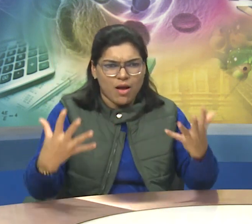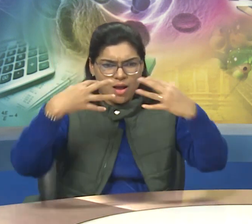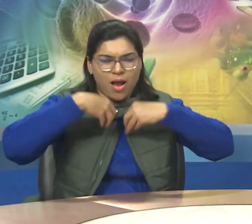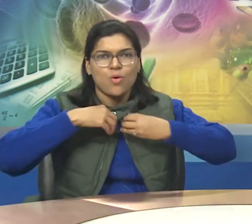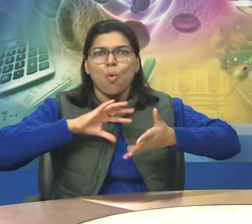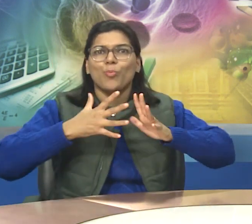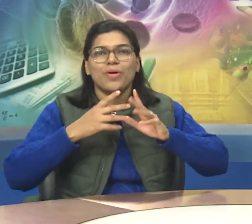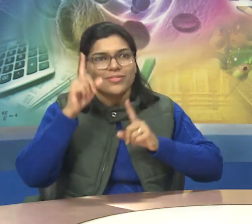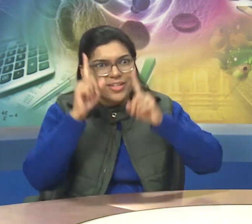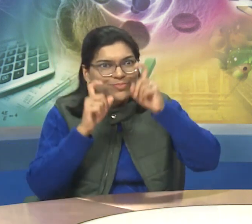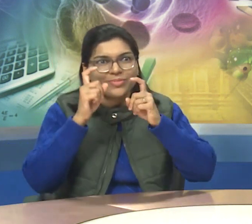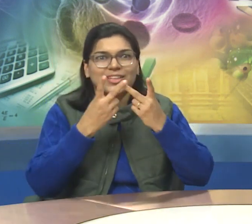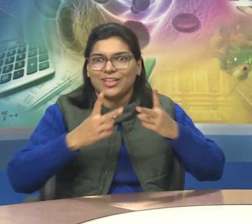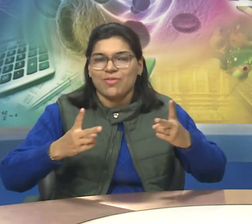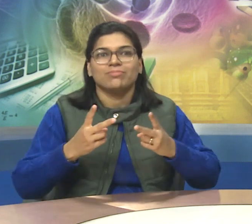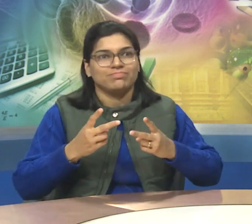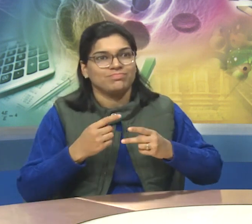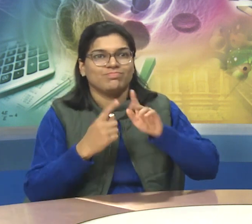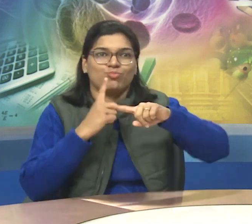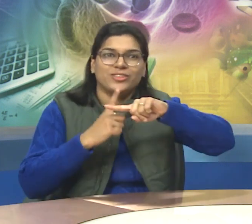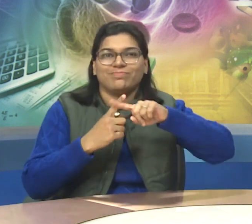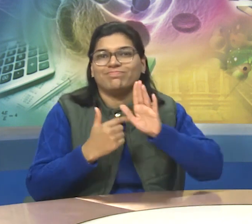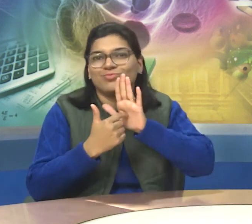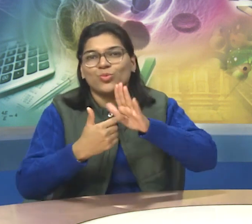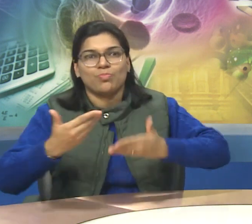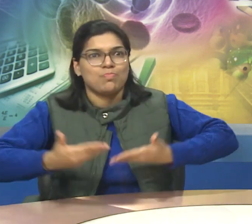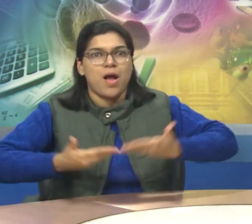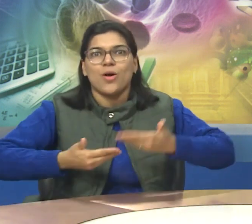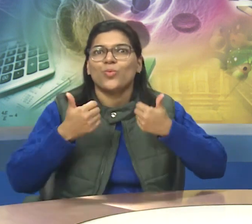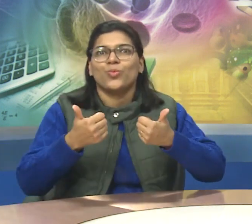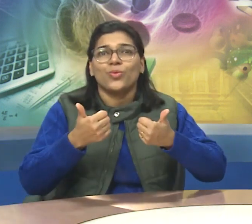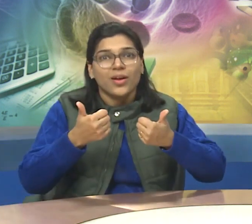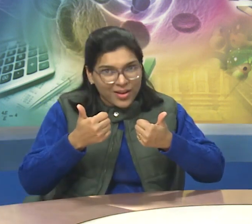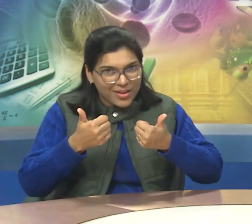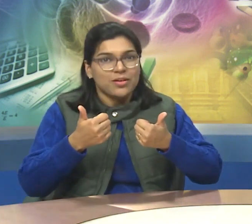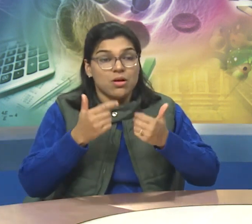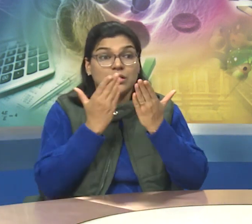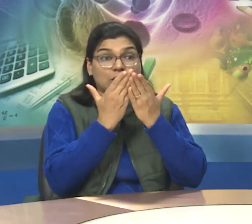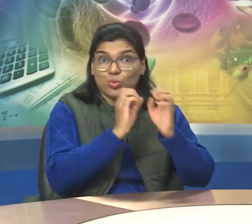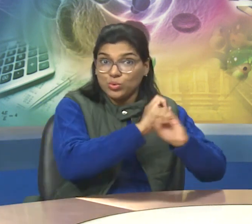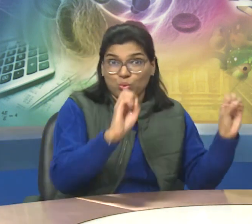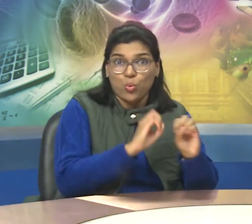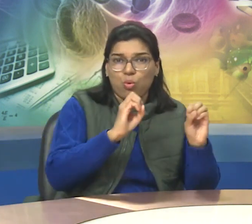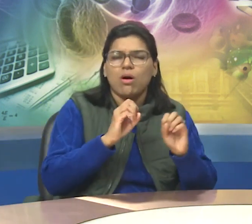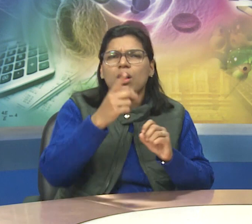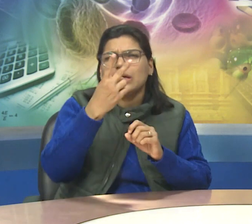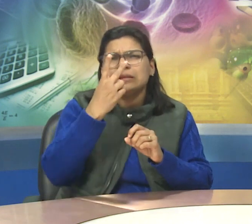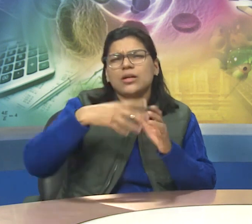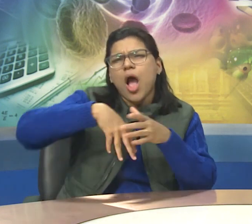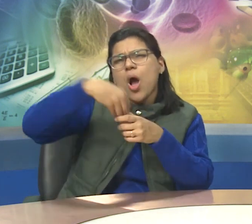citizen. who would be able